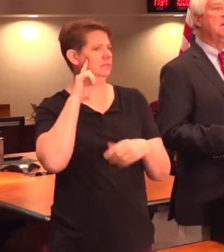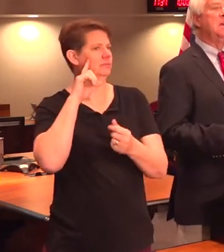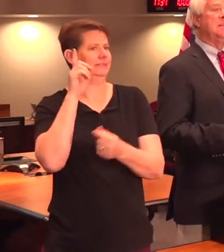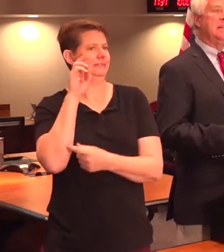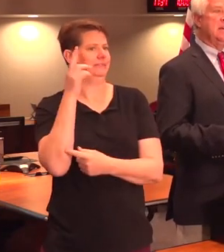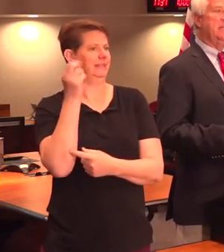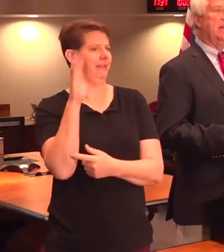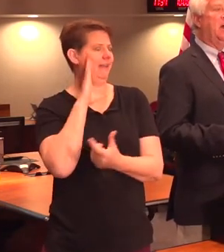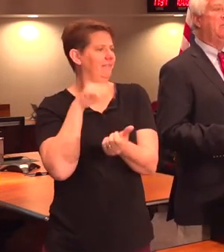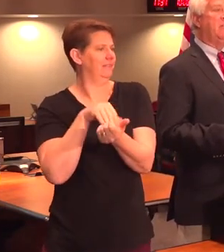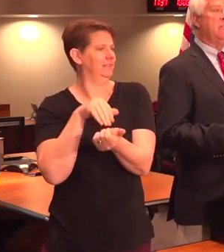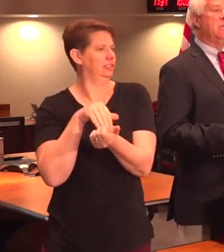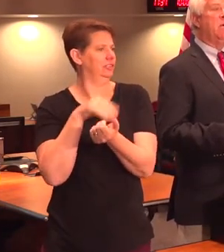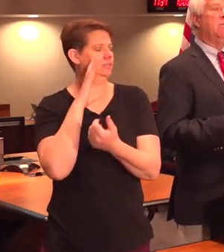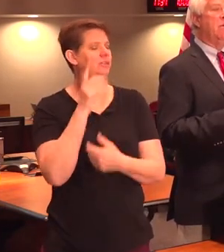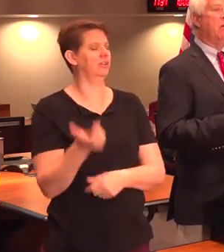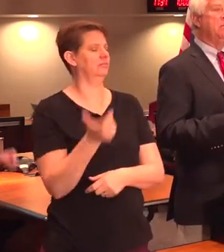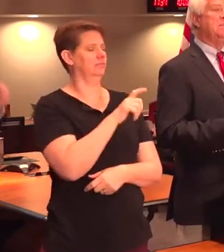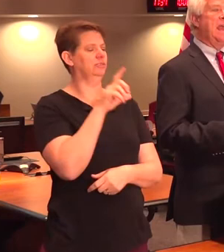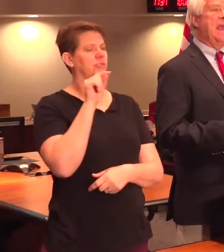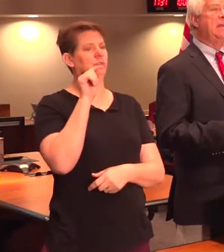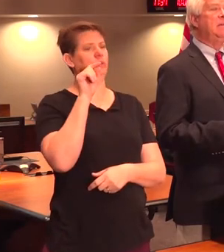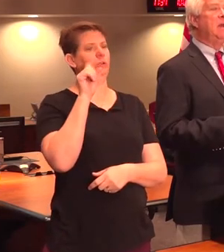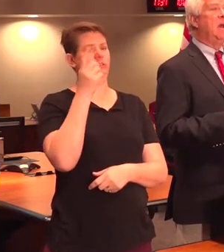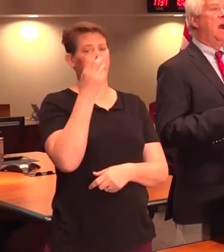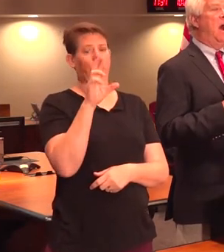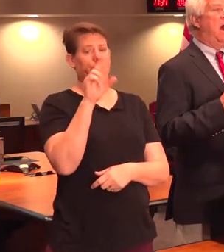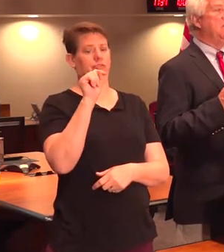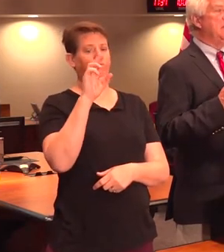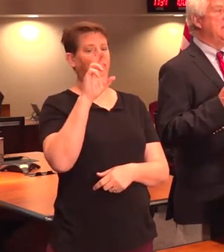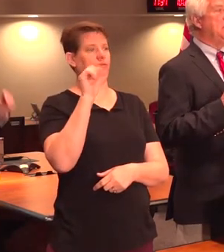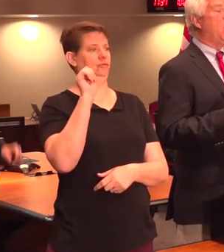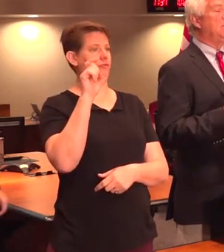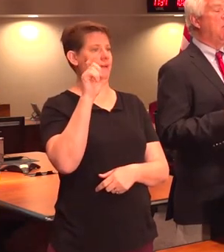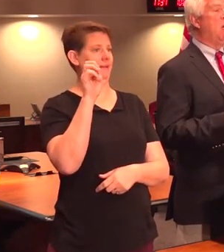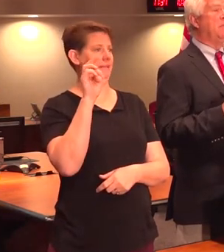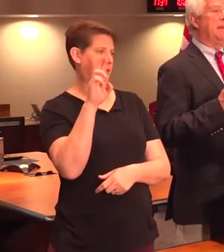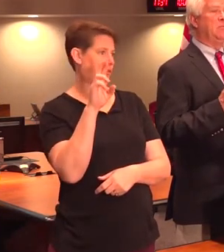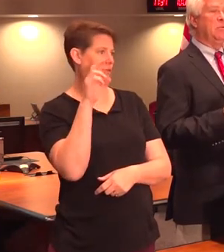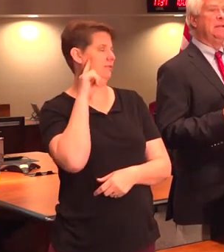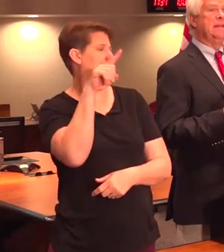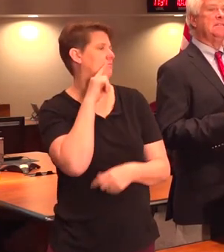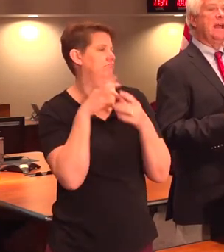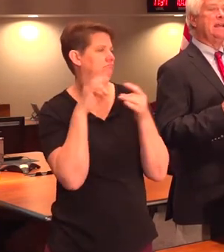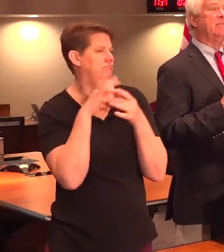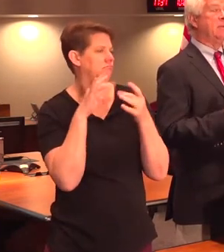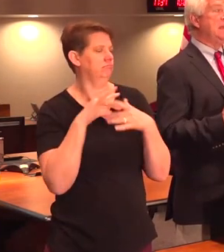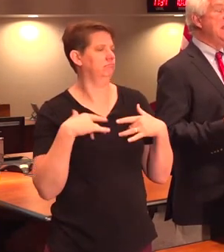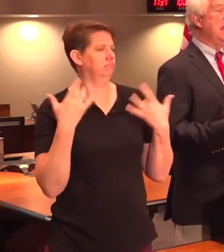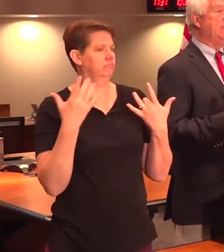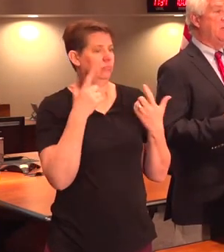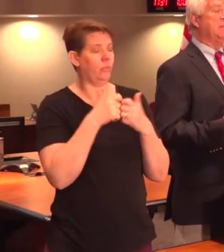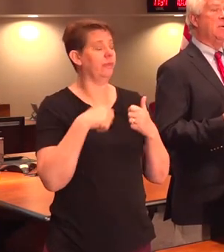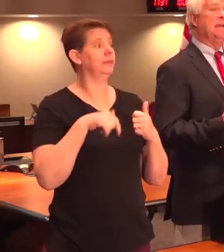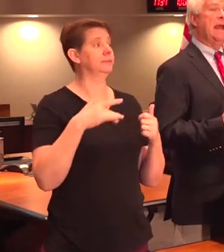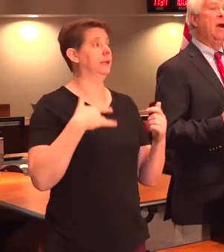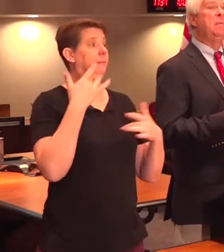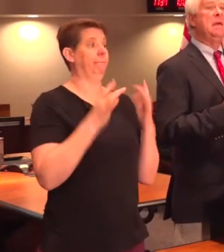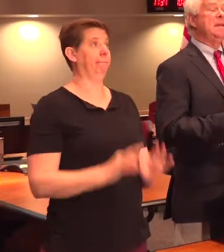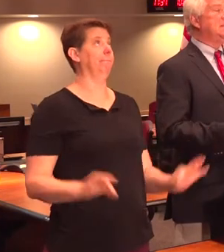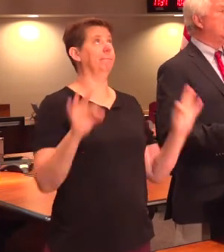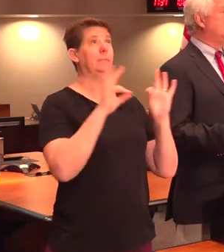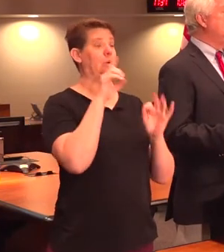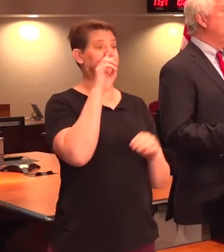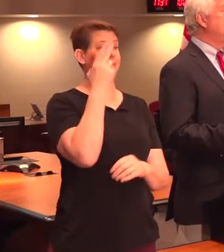Traxler to give an overview of where we stand. The important part that is really exciting for DHEC for us right